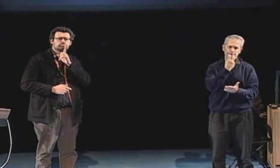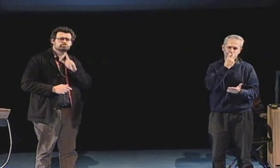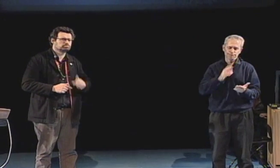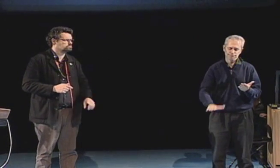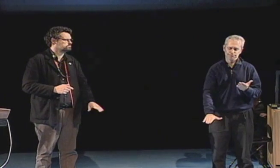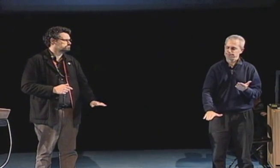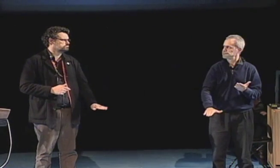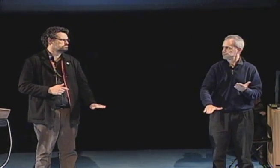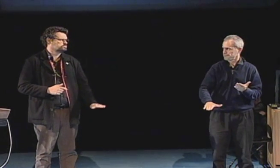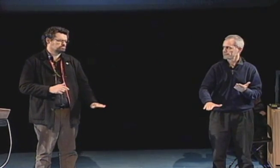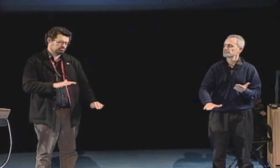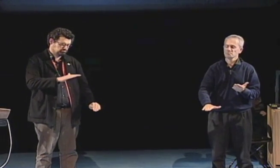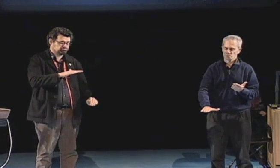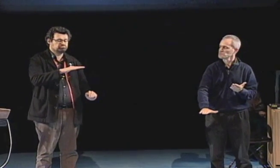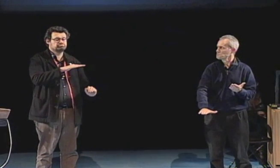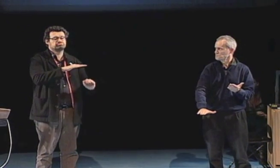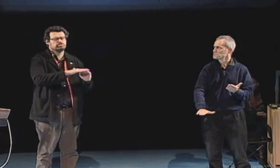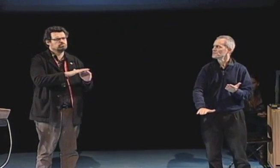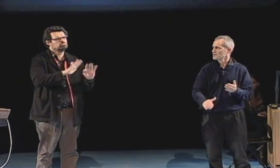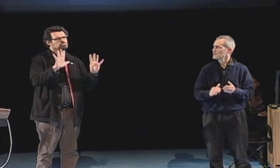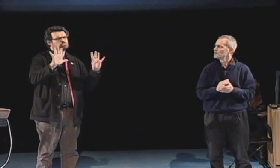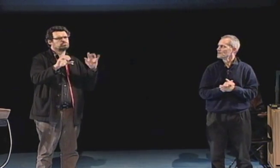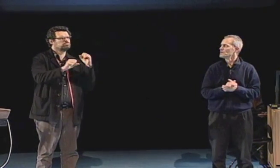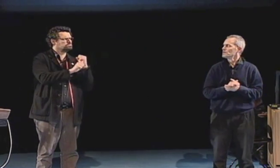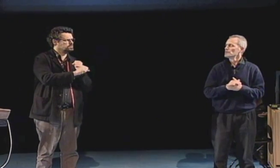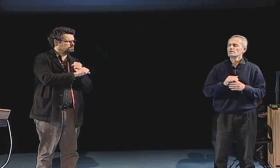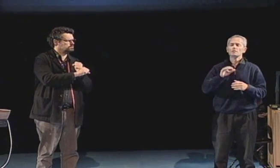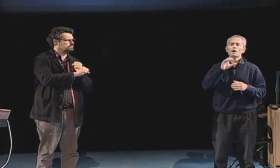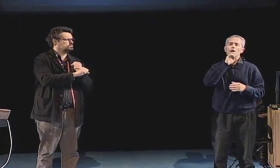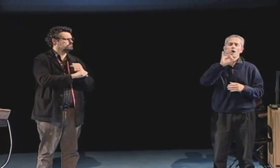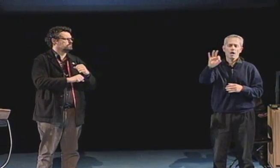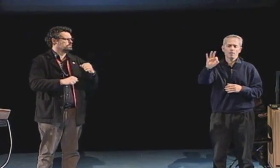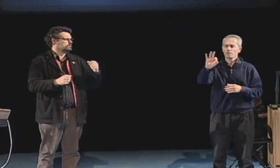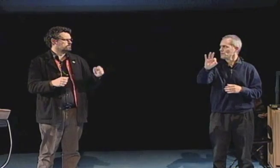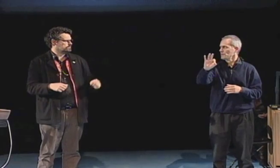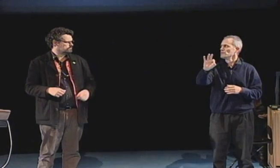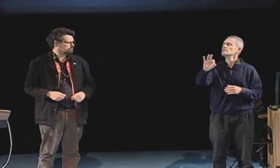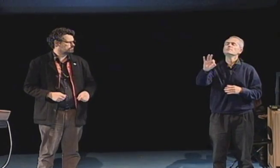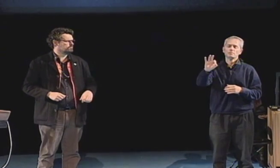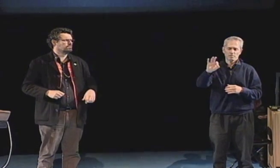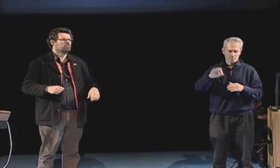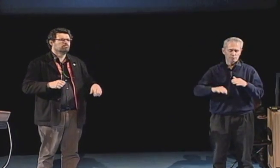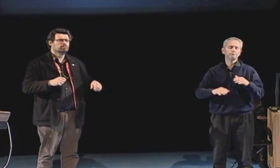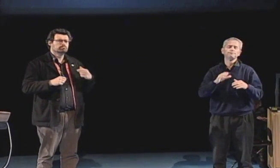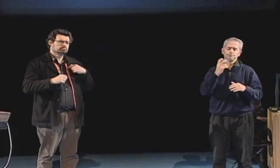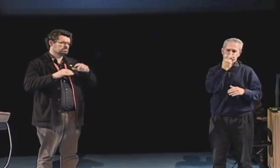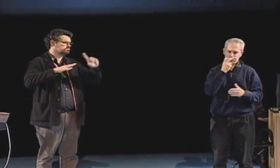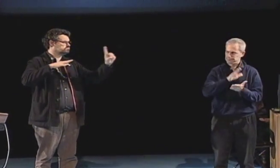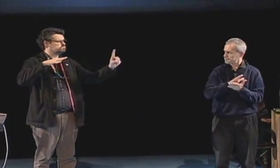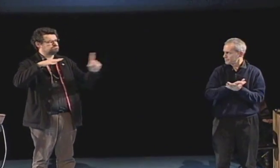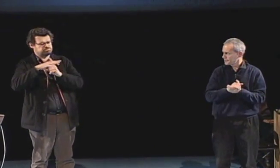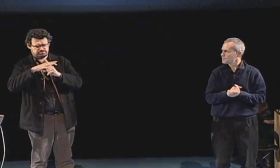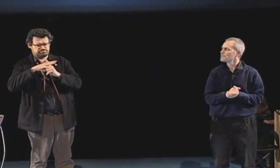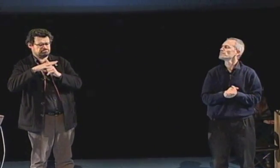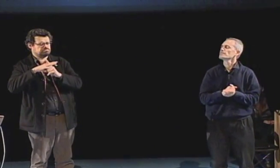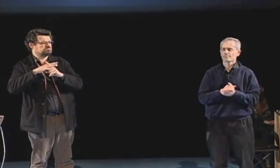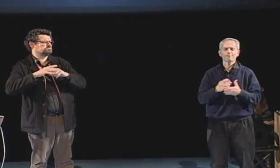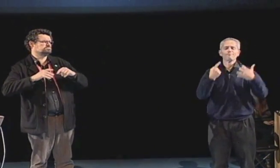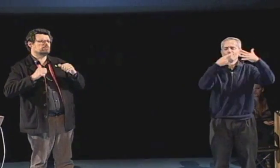I went to school in the oral tradition when I was a youngster until the age of nine.